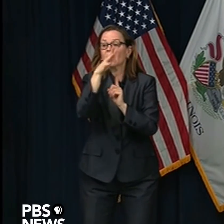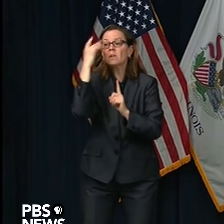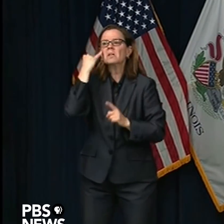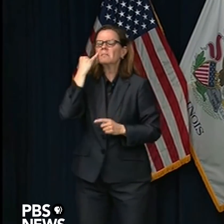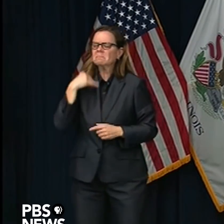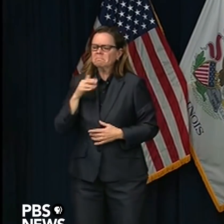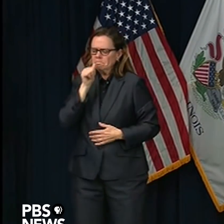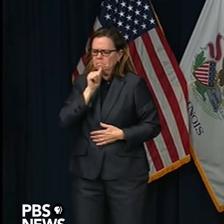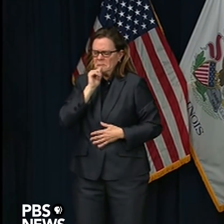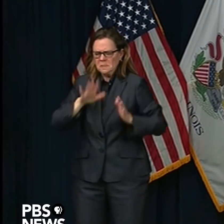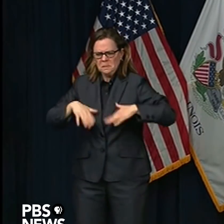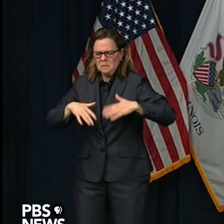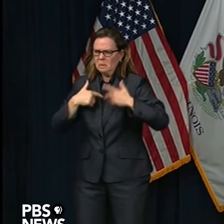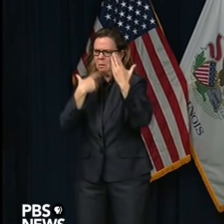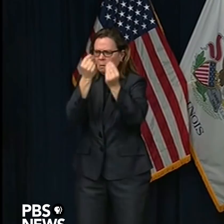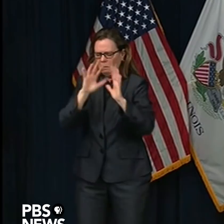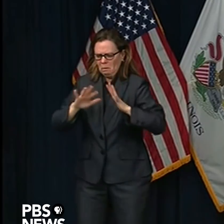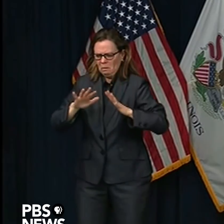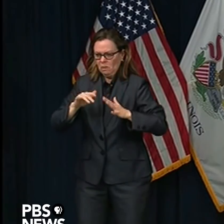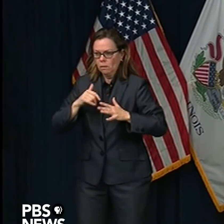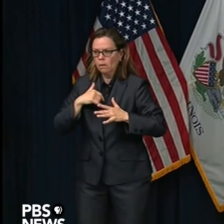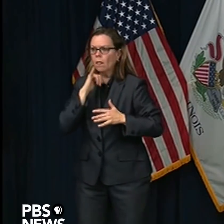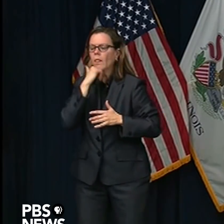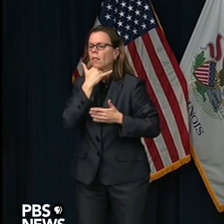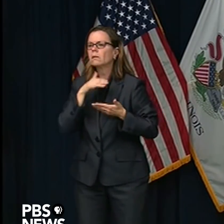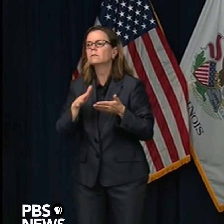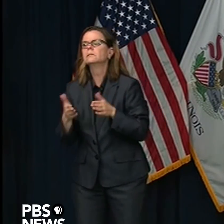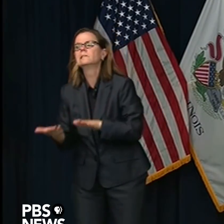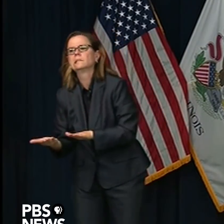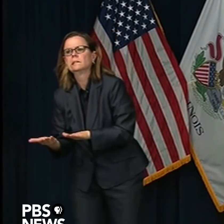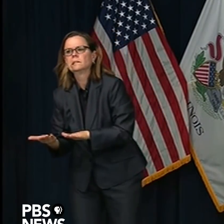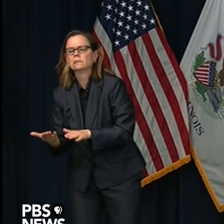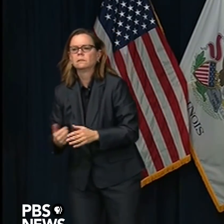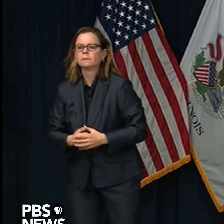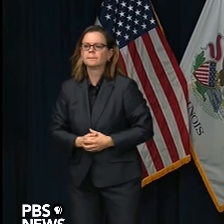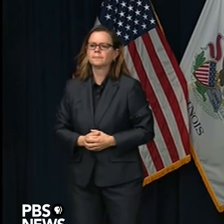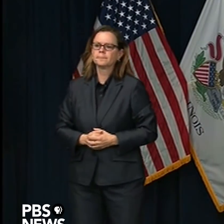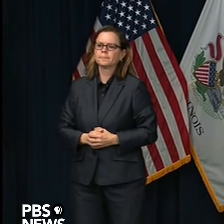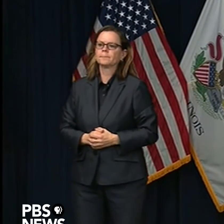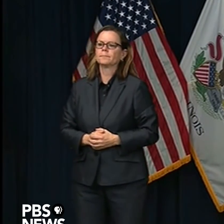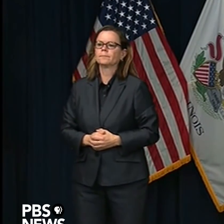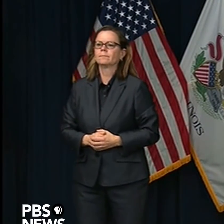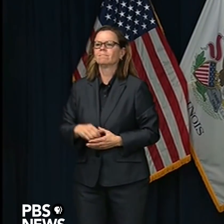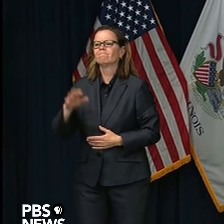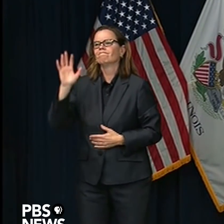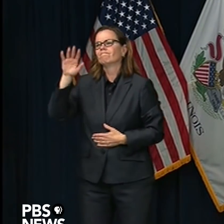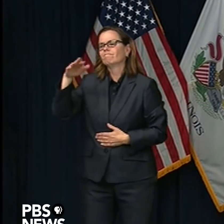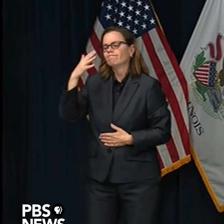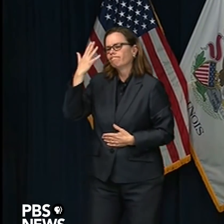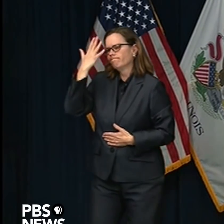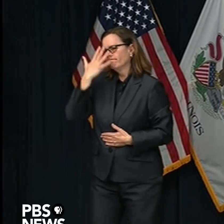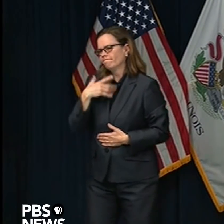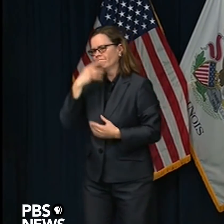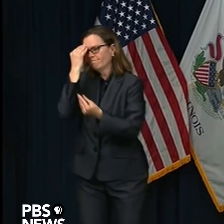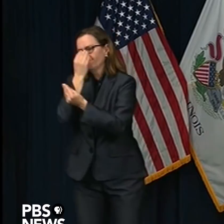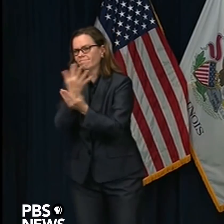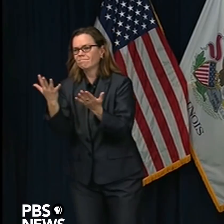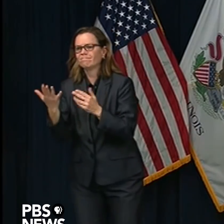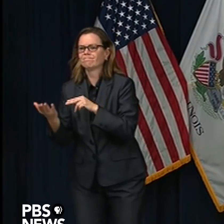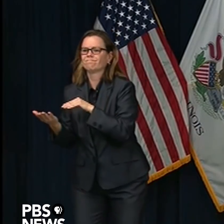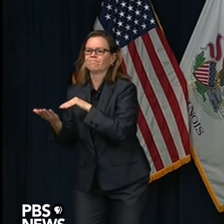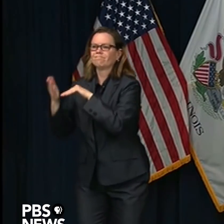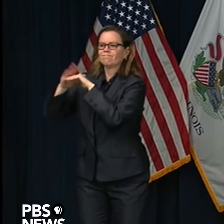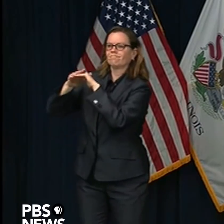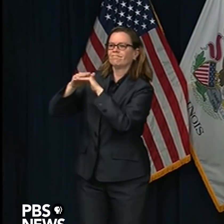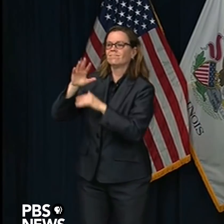Unfortunately, I have to report an additional 66 lives that have been cut short to bring us to a total of